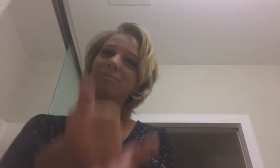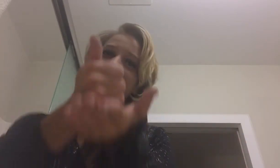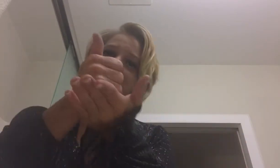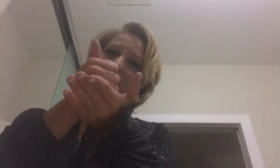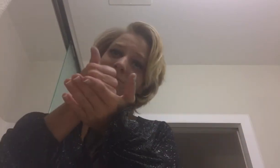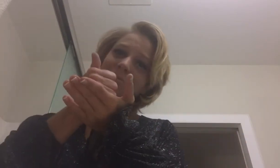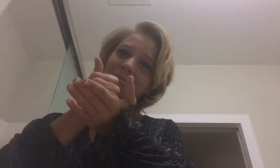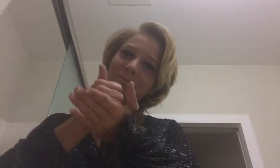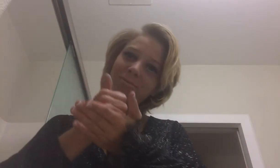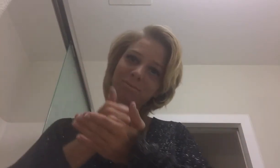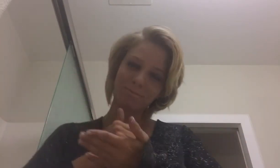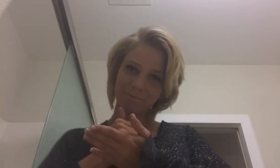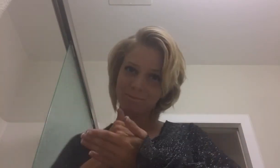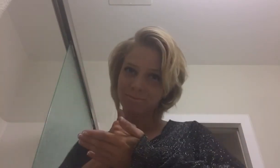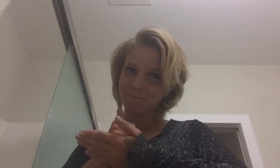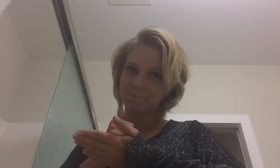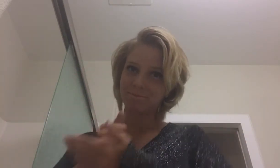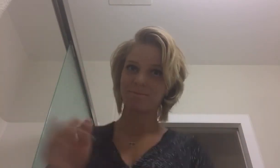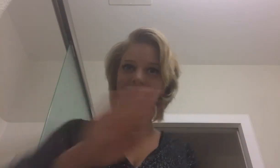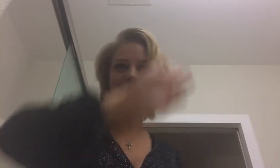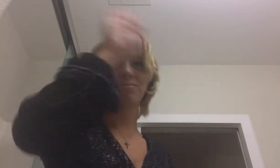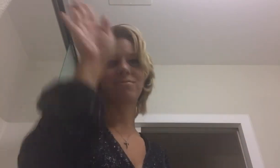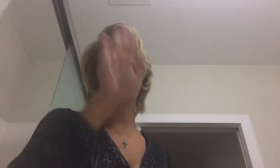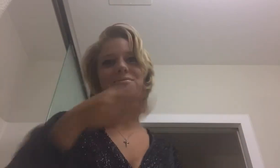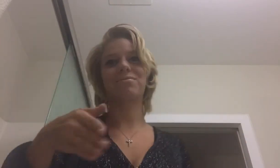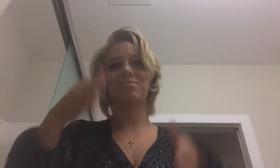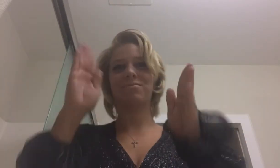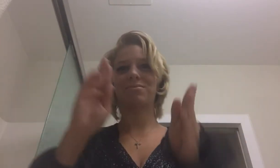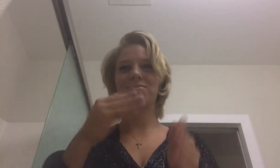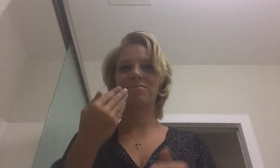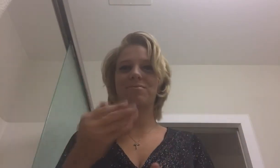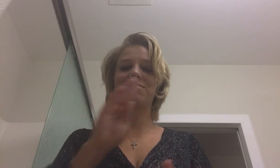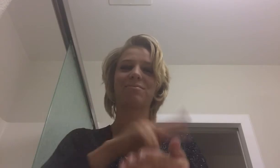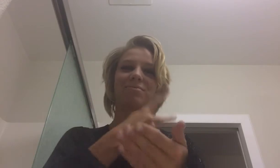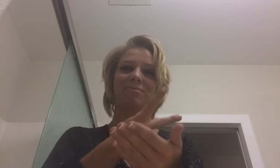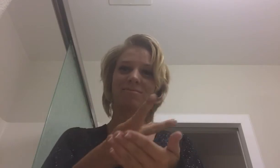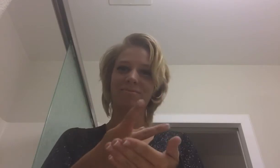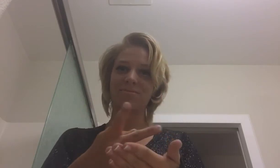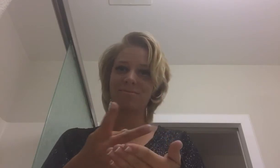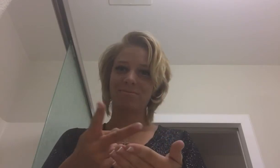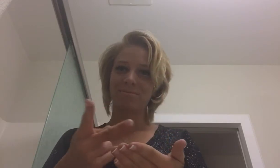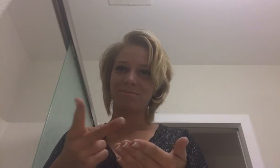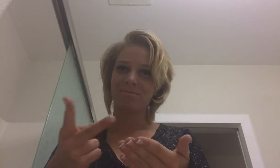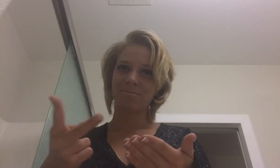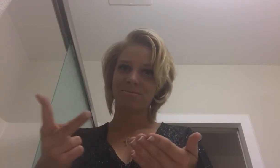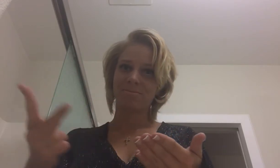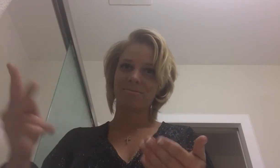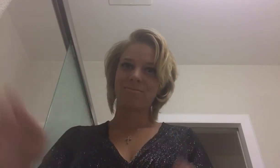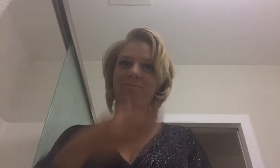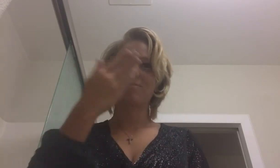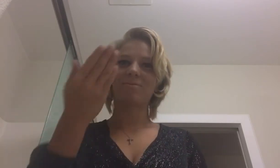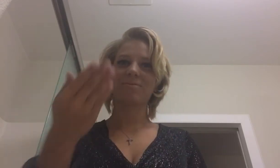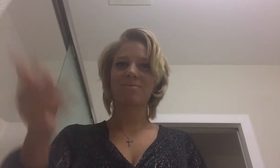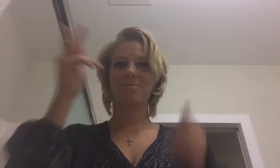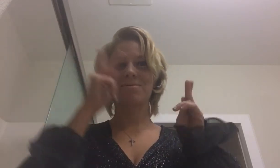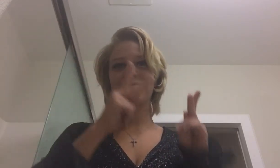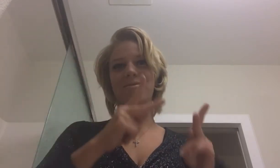who held me up, never let me fall. You're the